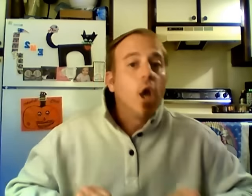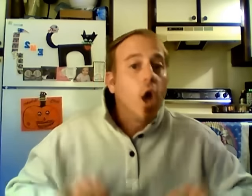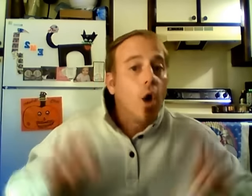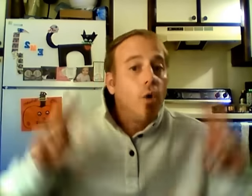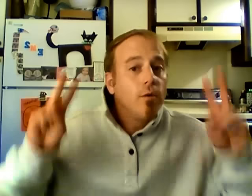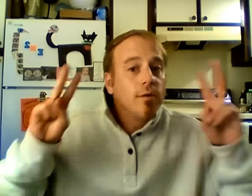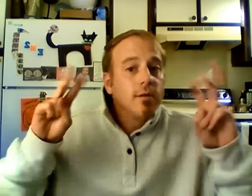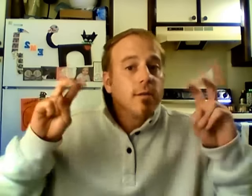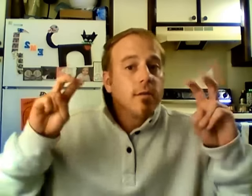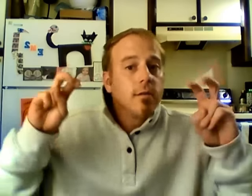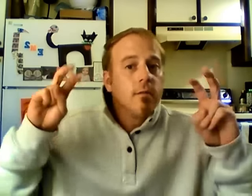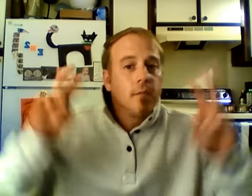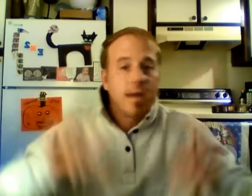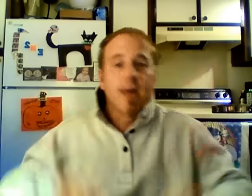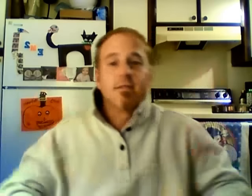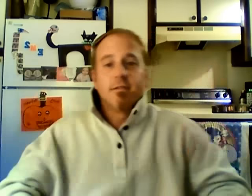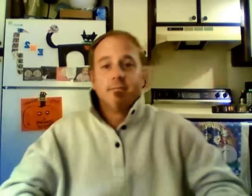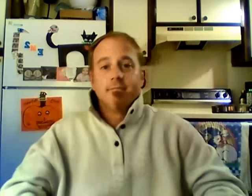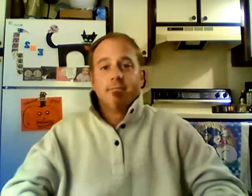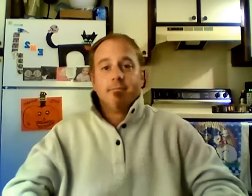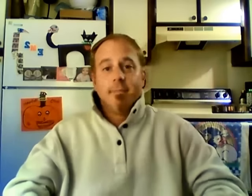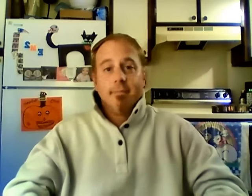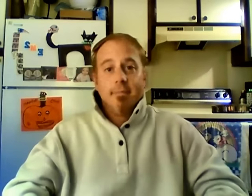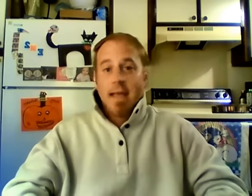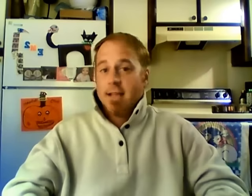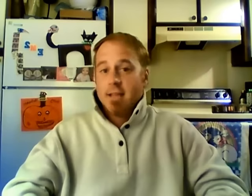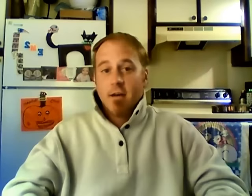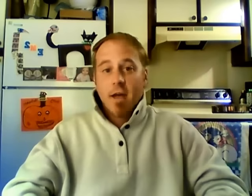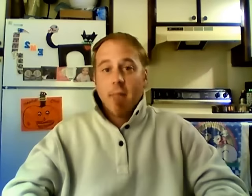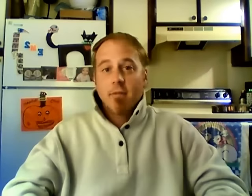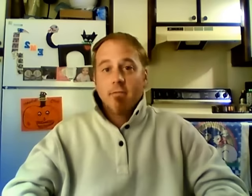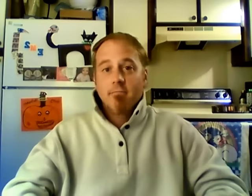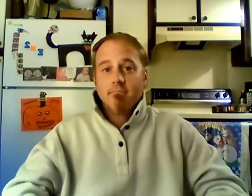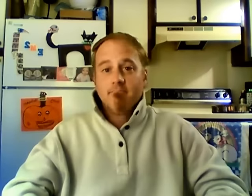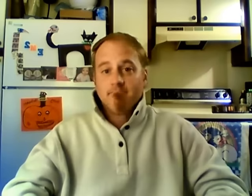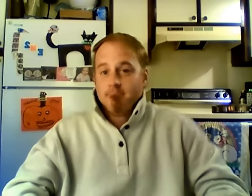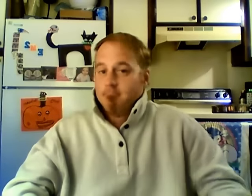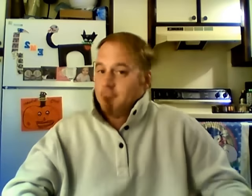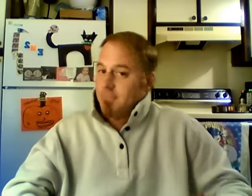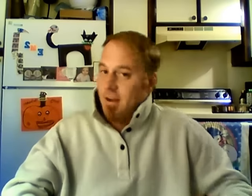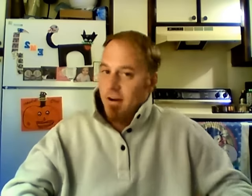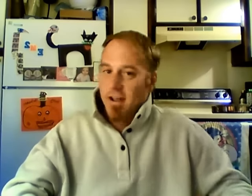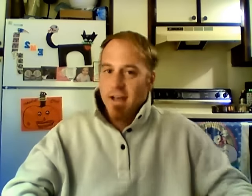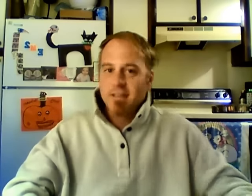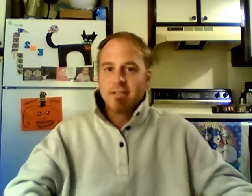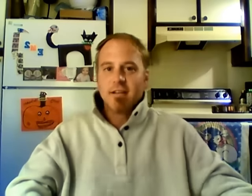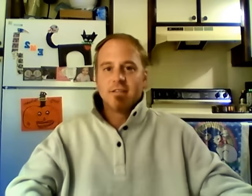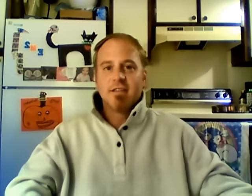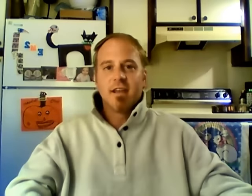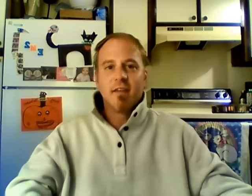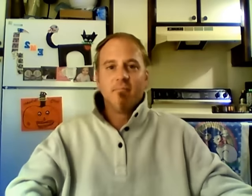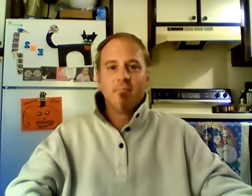ghosts. But yes, that's how it happened. All right, guys, I'll see you again.